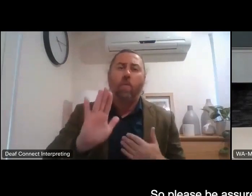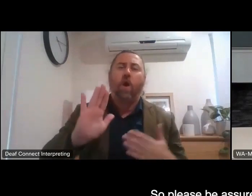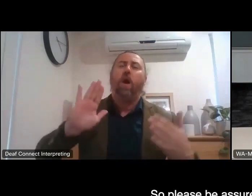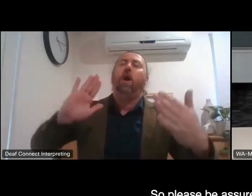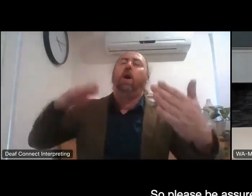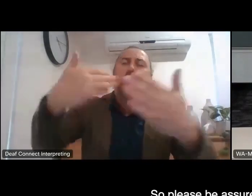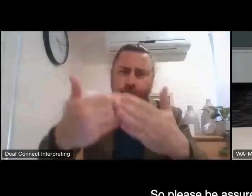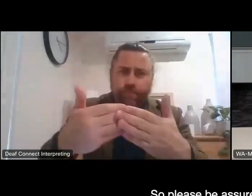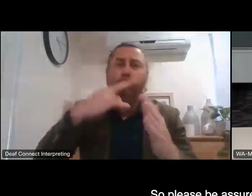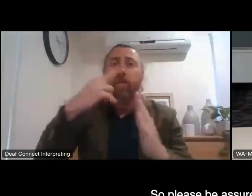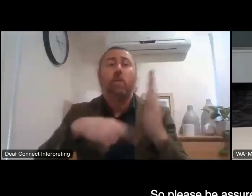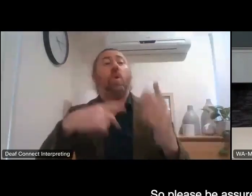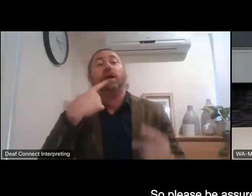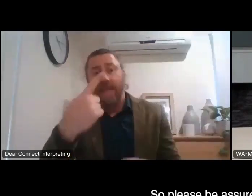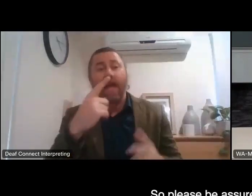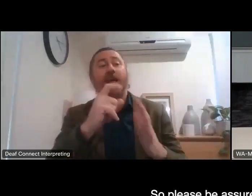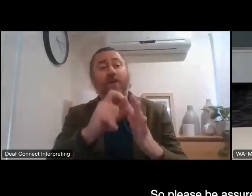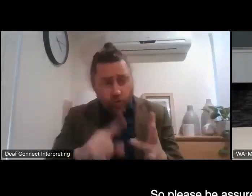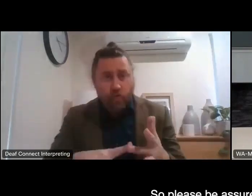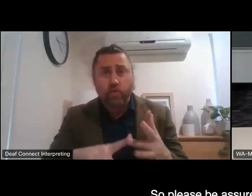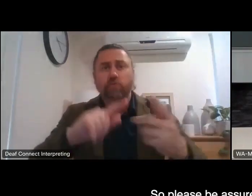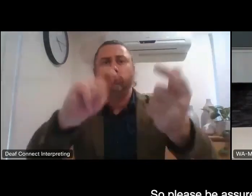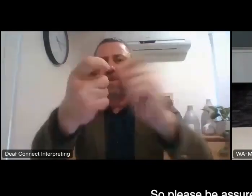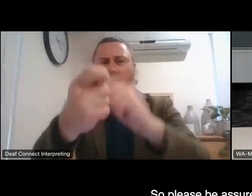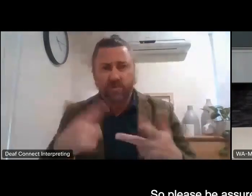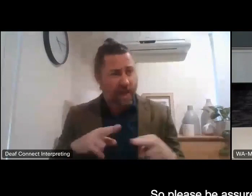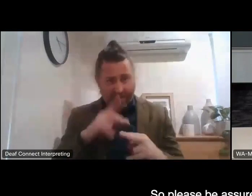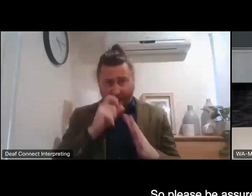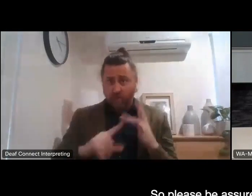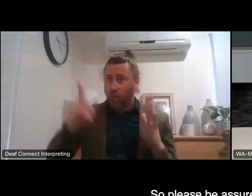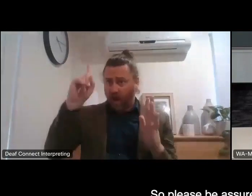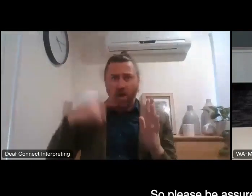can come to stuff that's that's quicker we'll do it